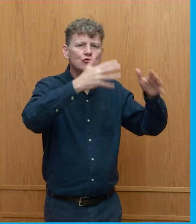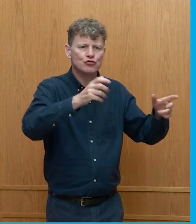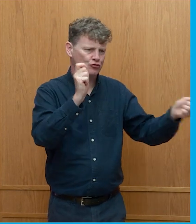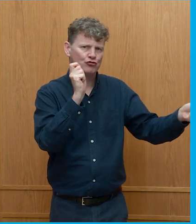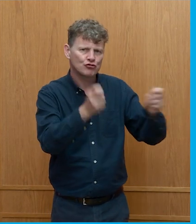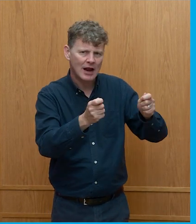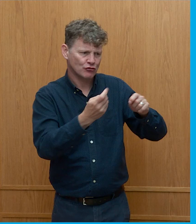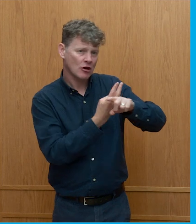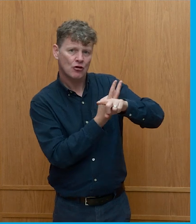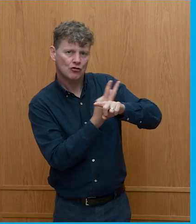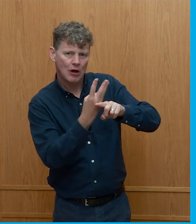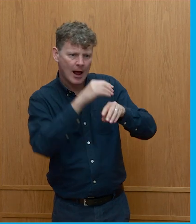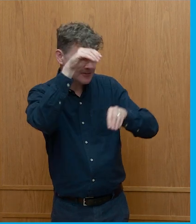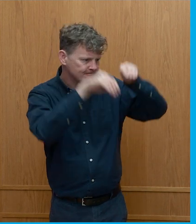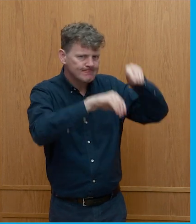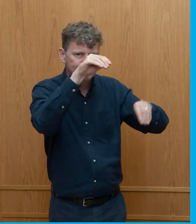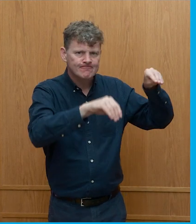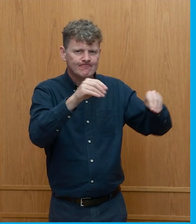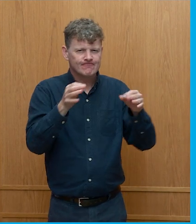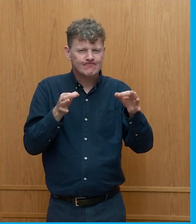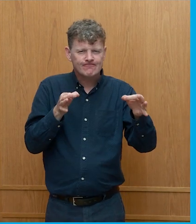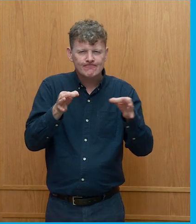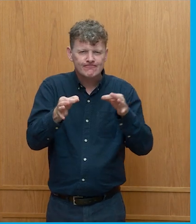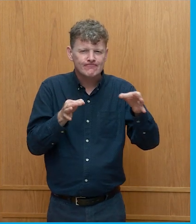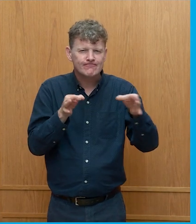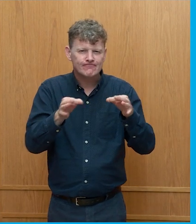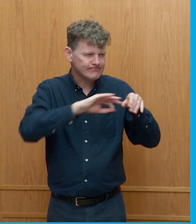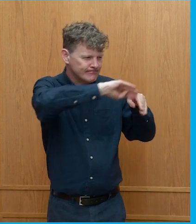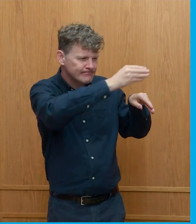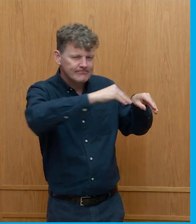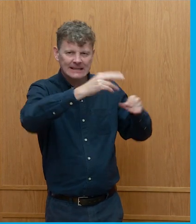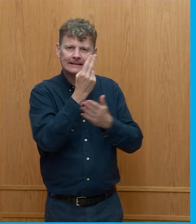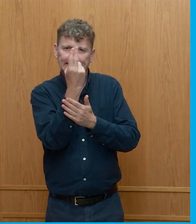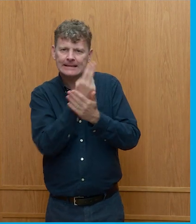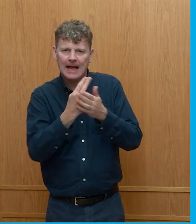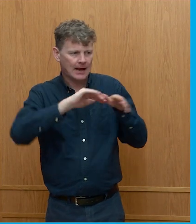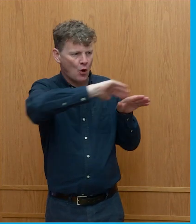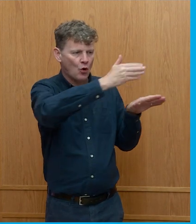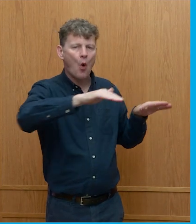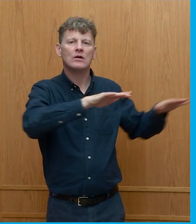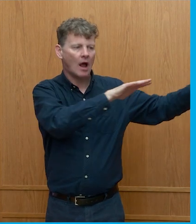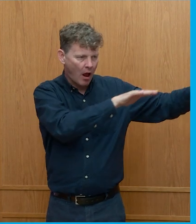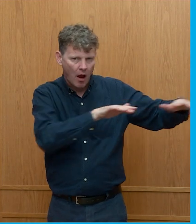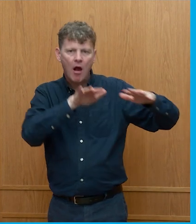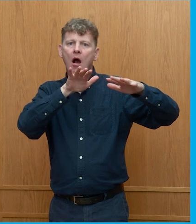grasses that you have and the kind of soft coast that the sea can come and go on.